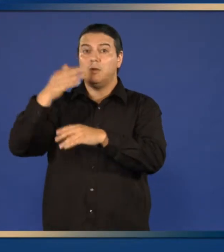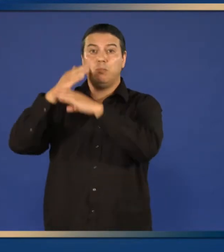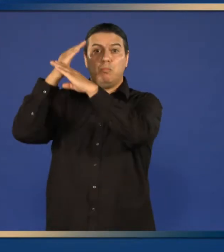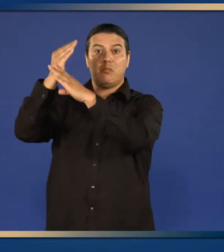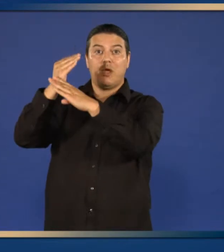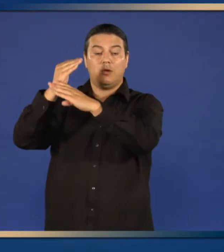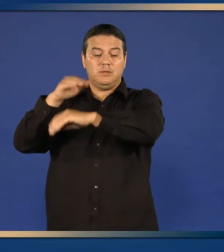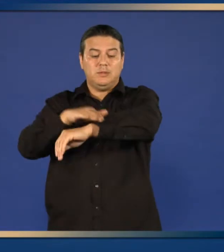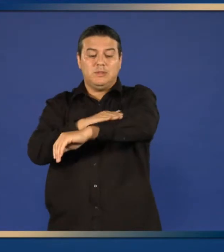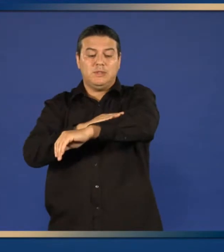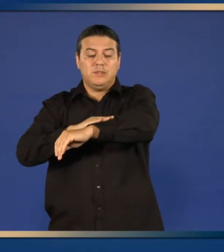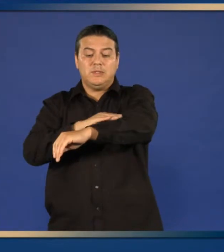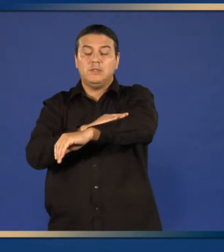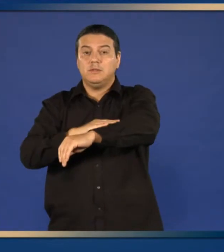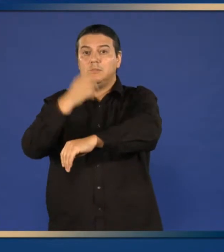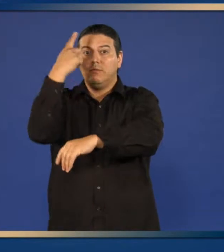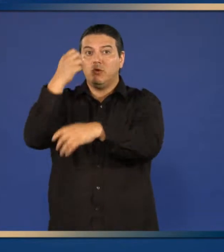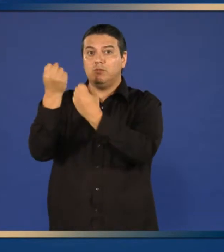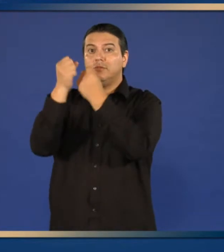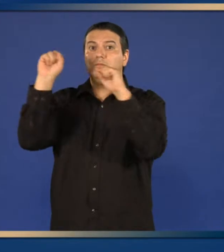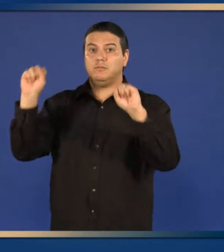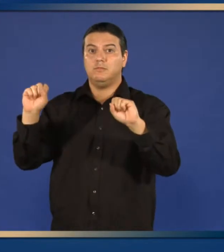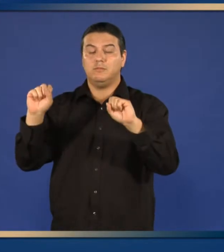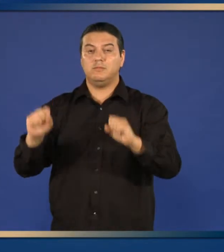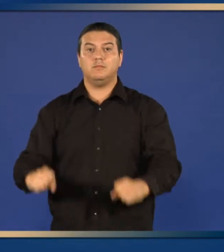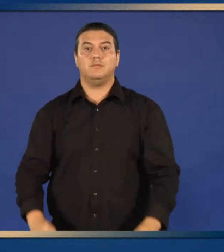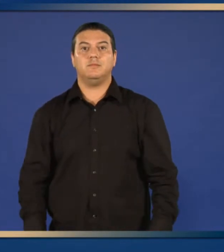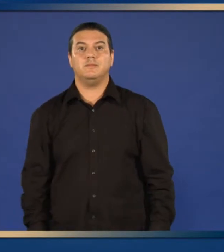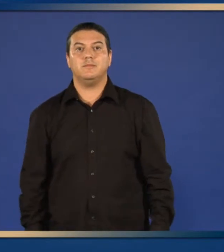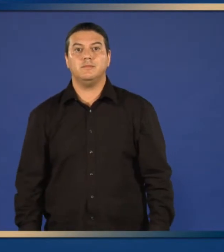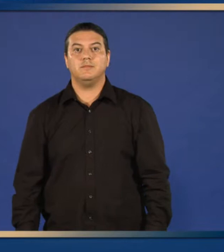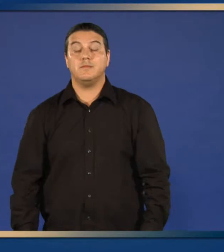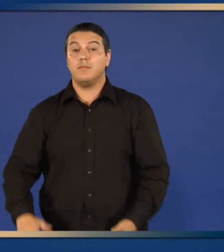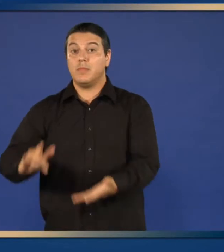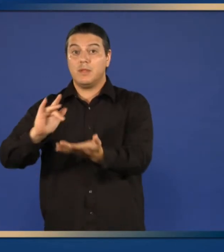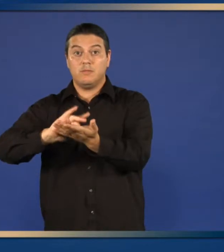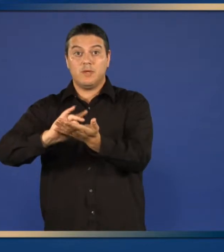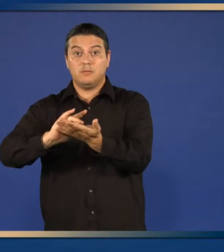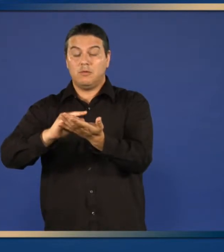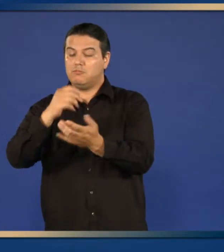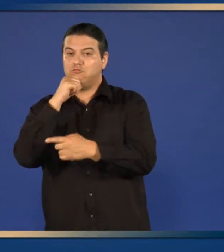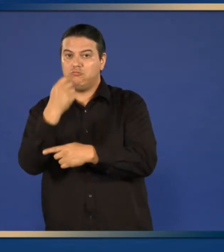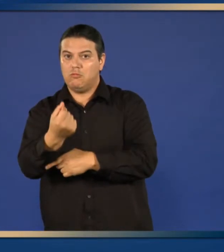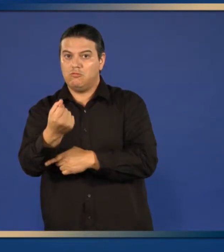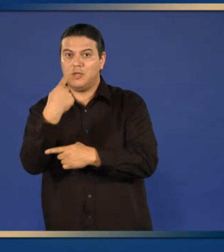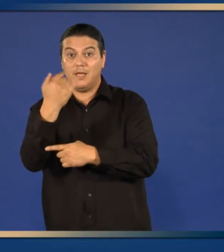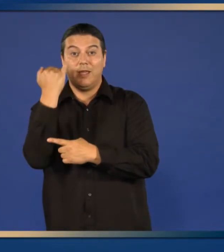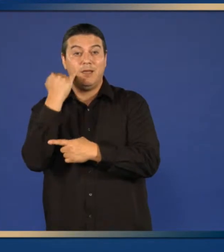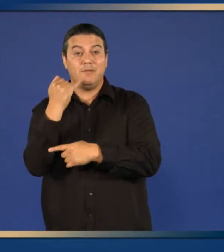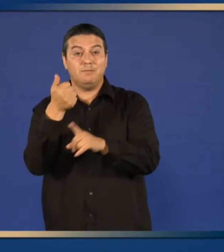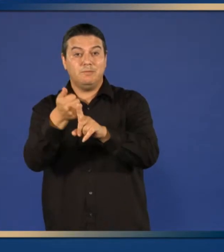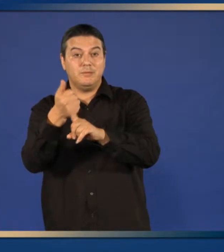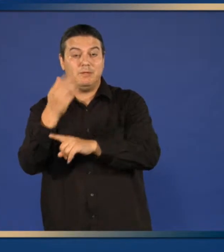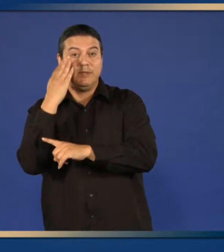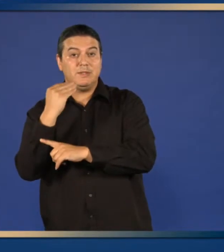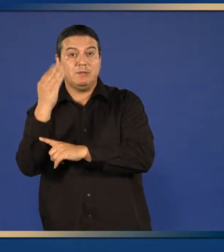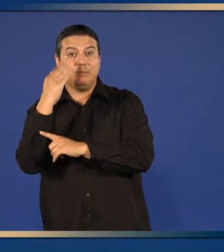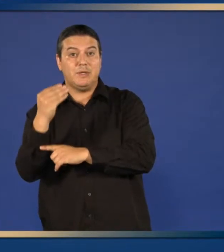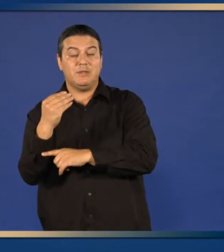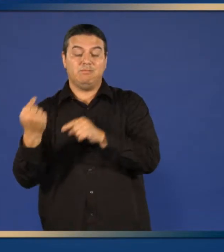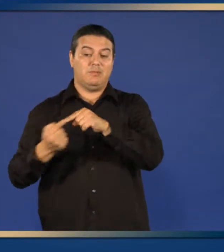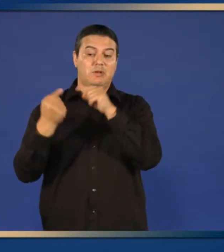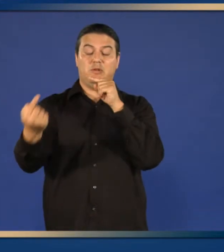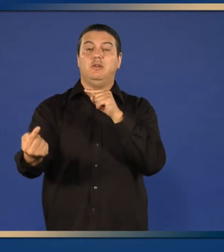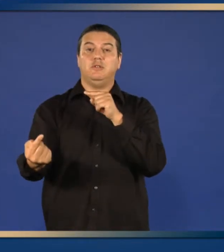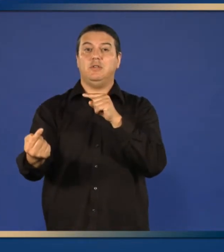skin. Do not take this medicine if you have had an allergic reaction to any